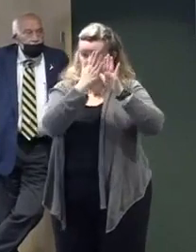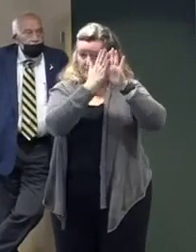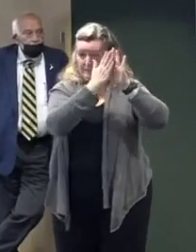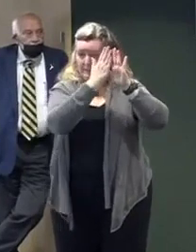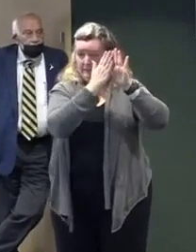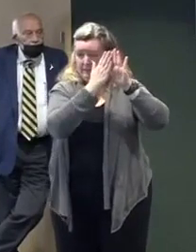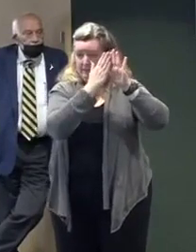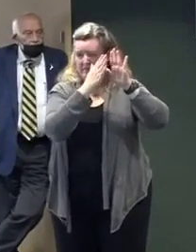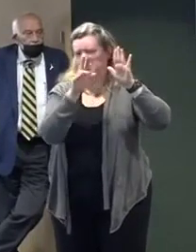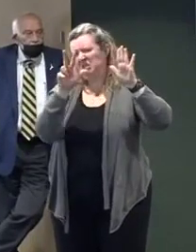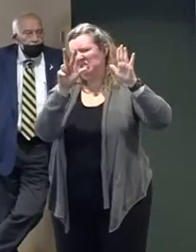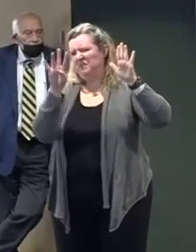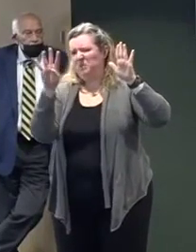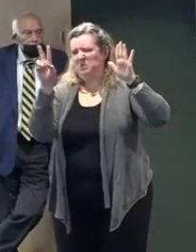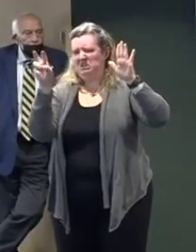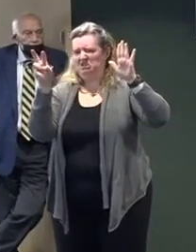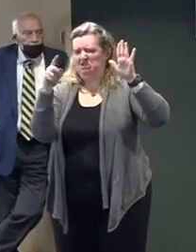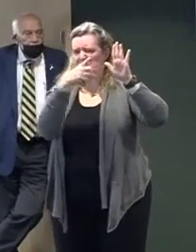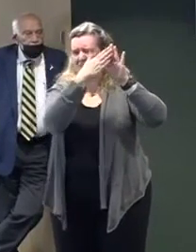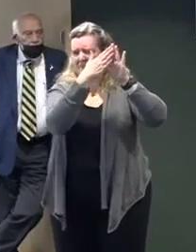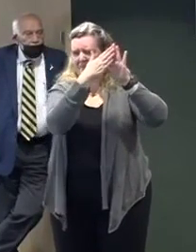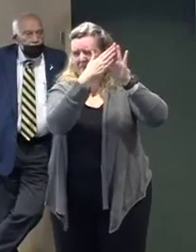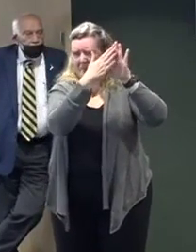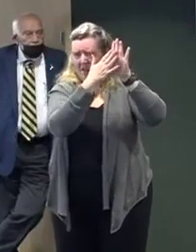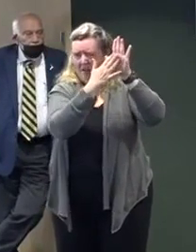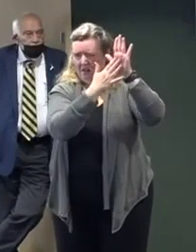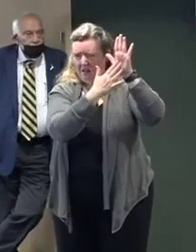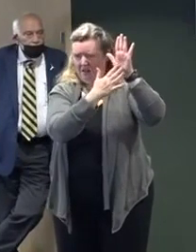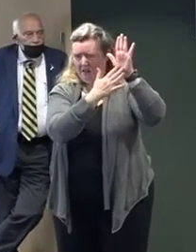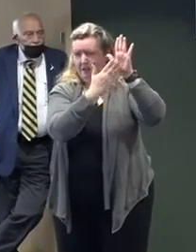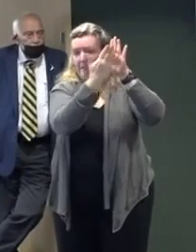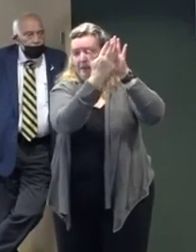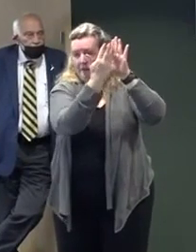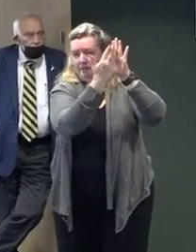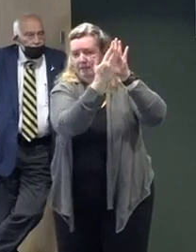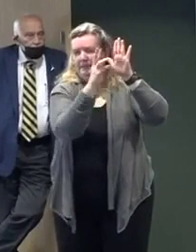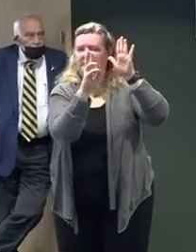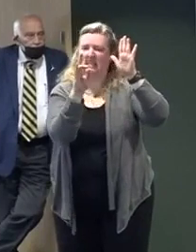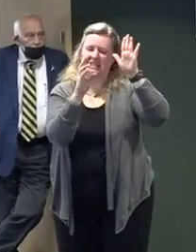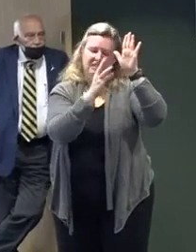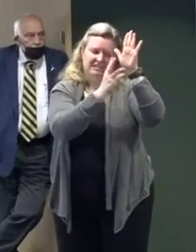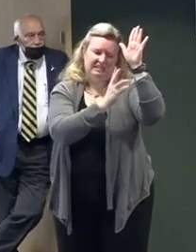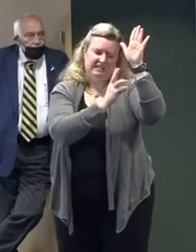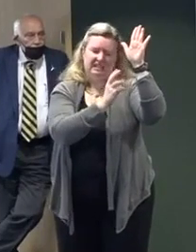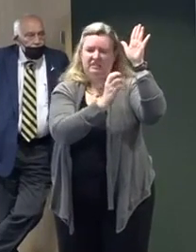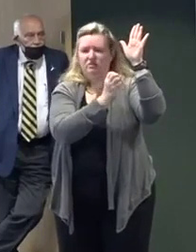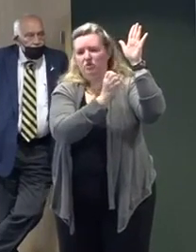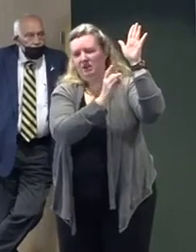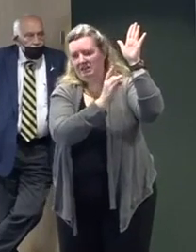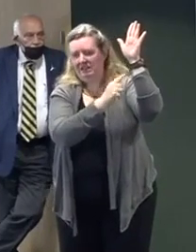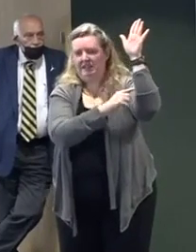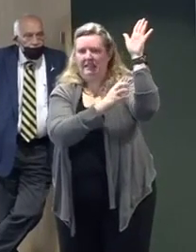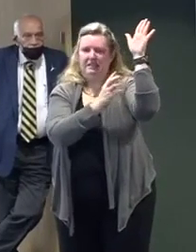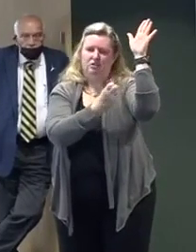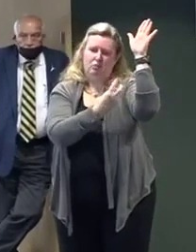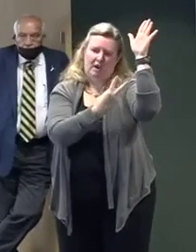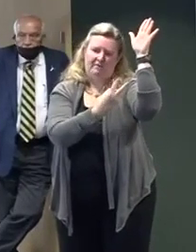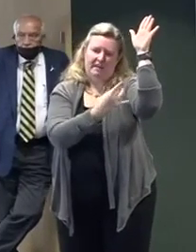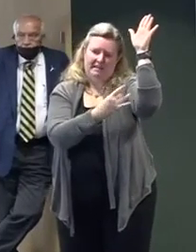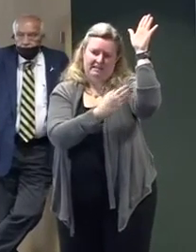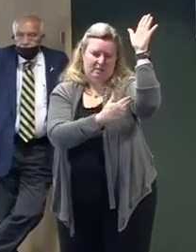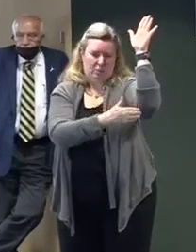If you start coming down, it goes up to six to eight, eight to 12, 12 to 18 along the shore counties.